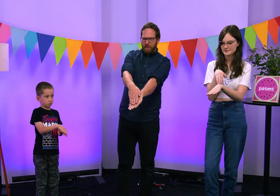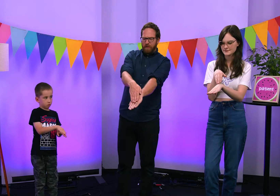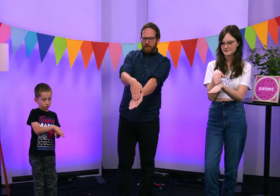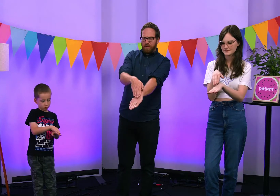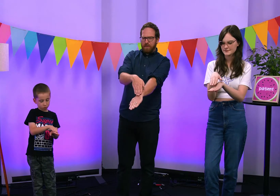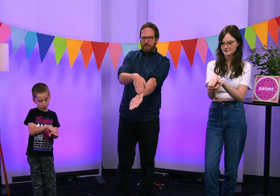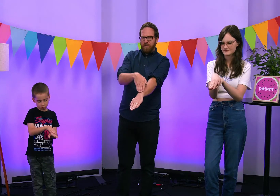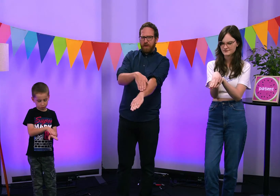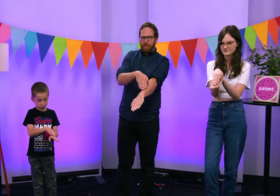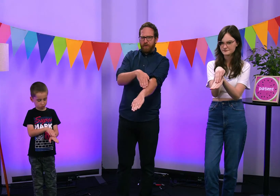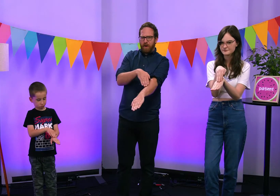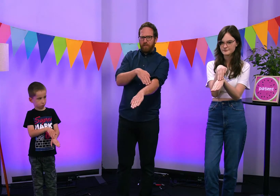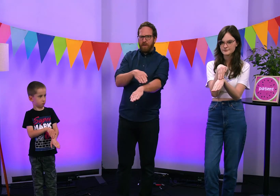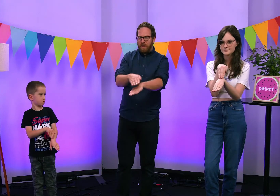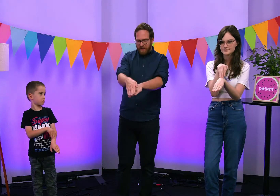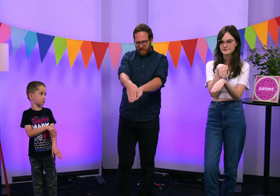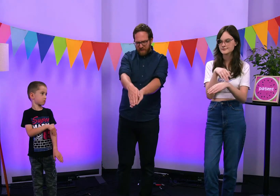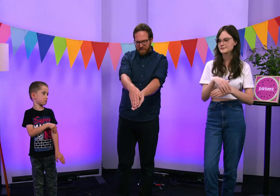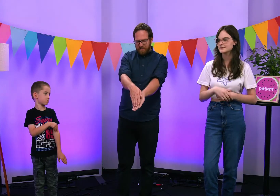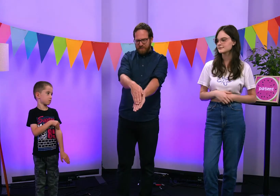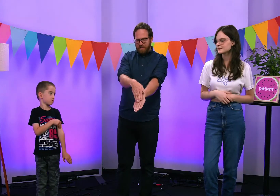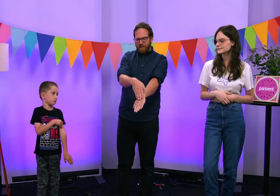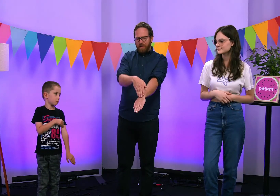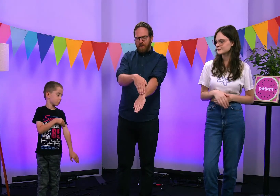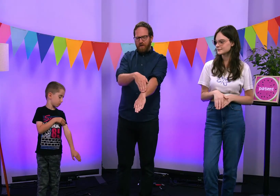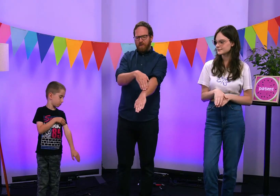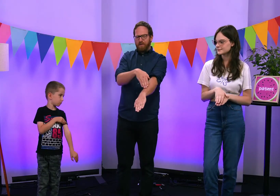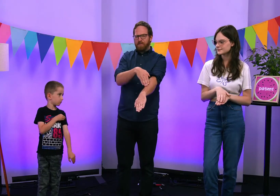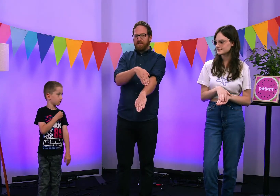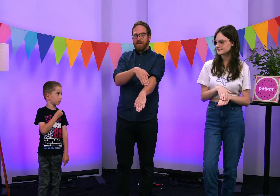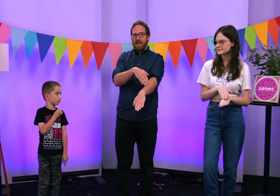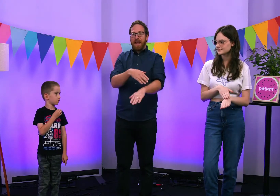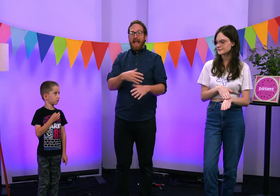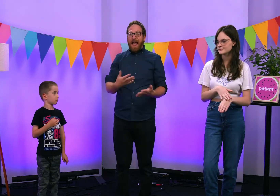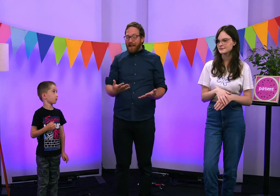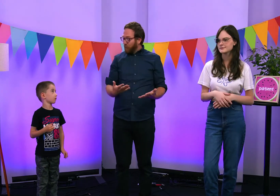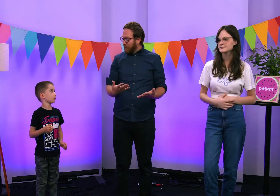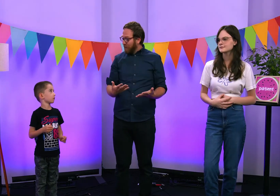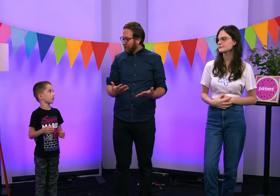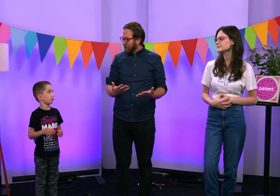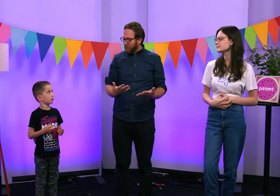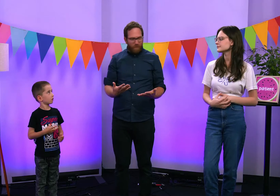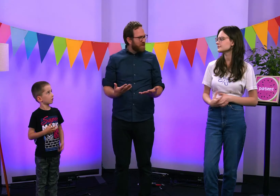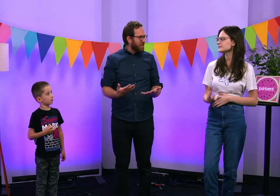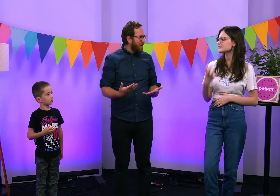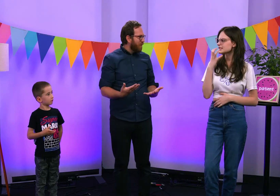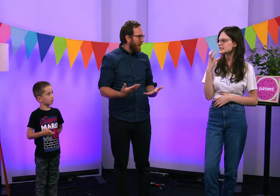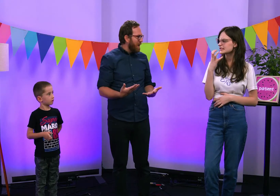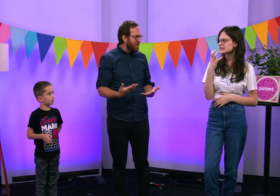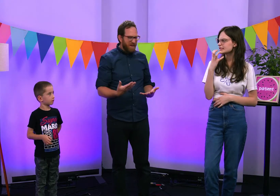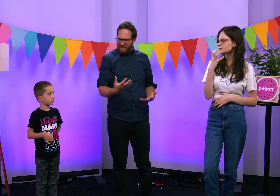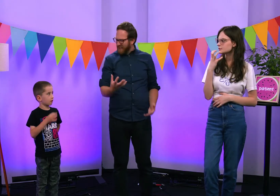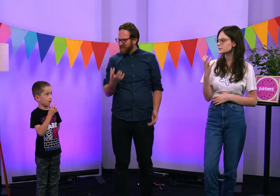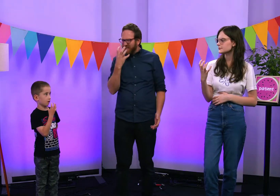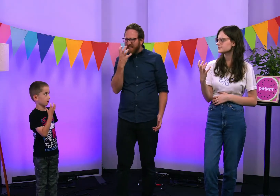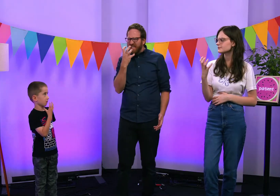Slowly moving up your arm. He is slow to get angry. What's the sign for angry? That's right.